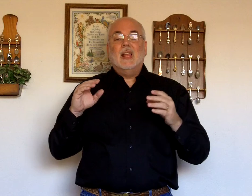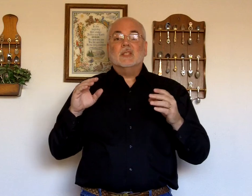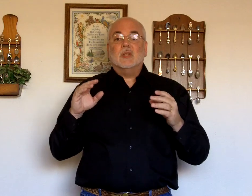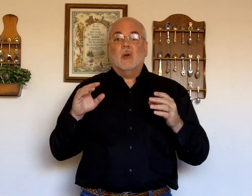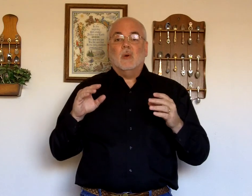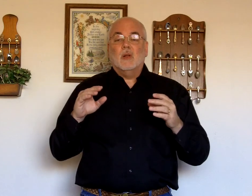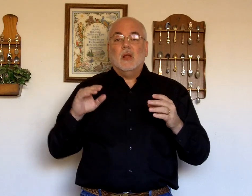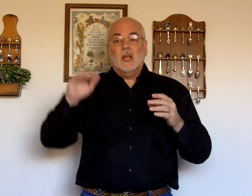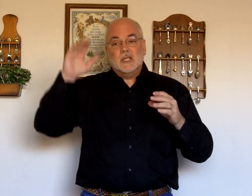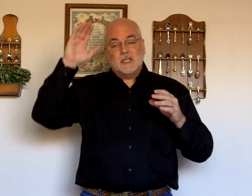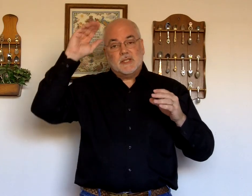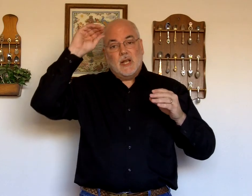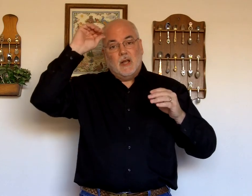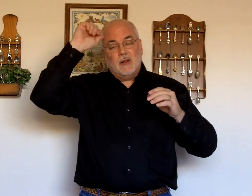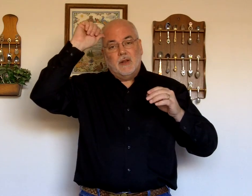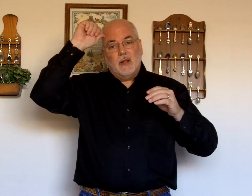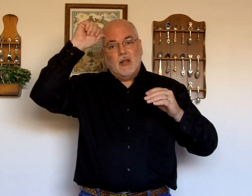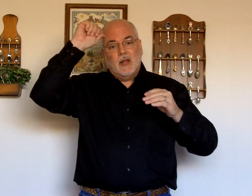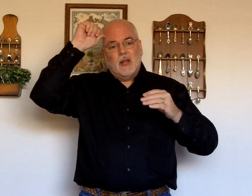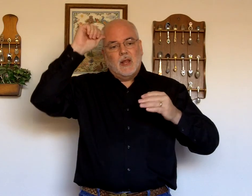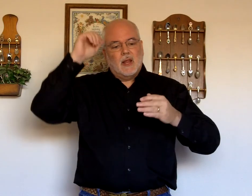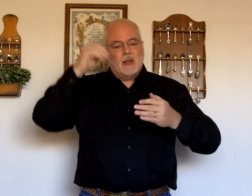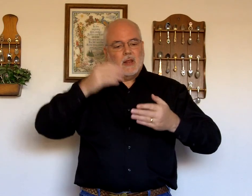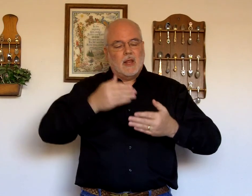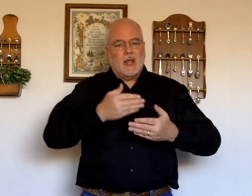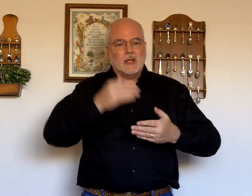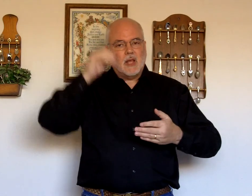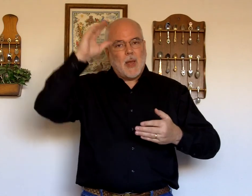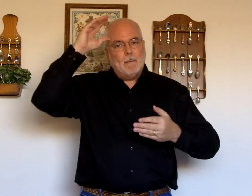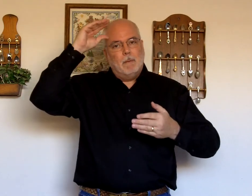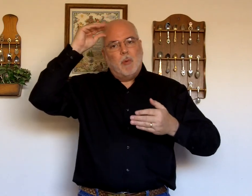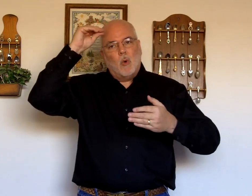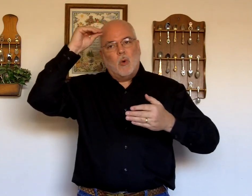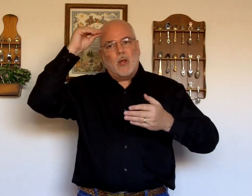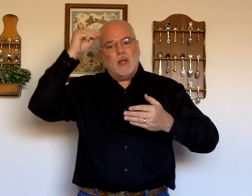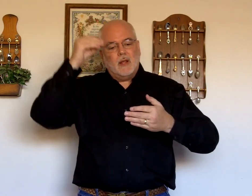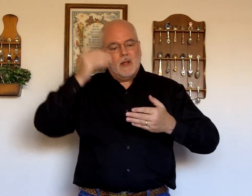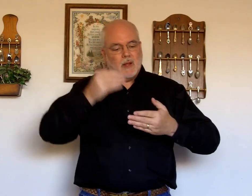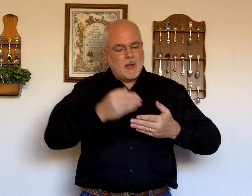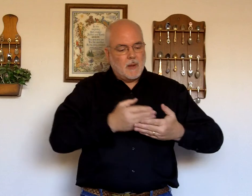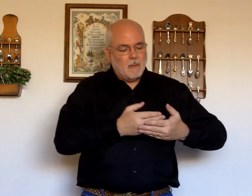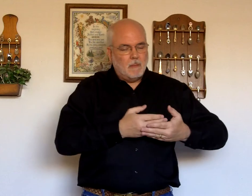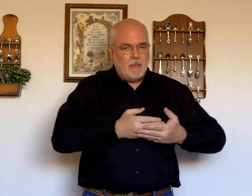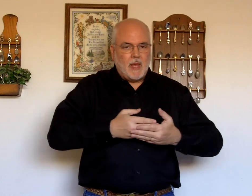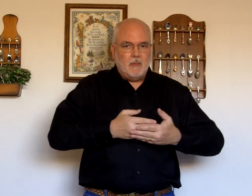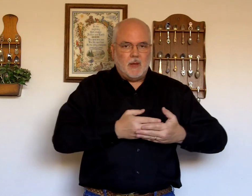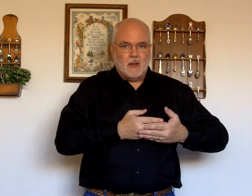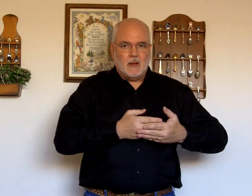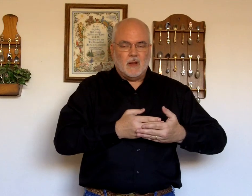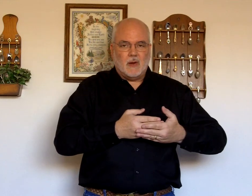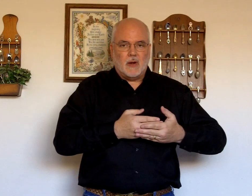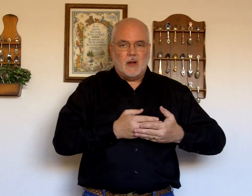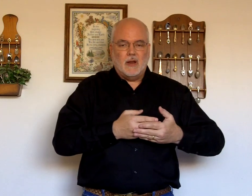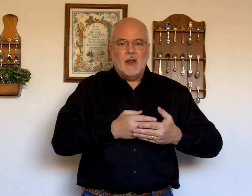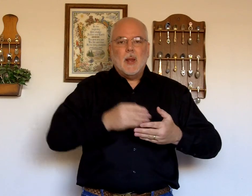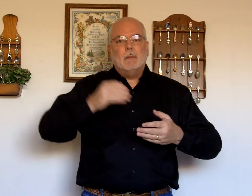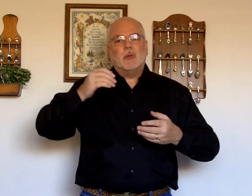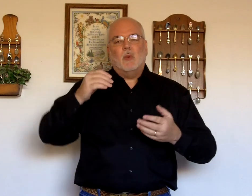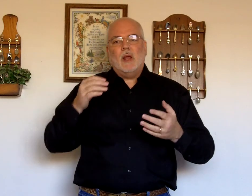So. Son. Is. A. Boy. Baby. Alright. But the way.